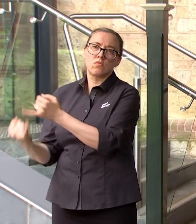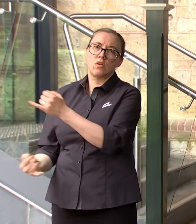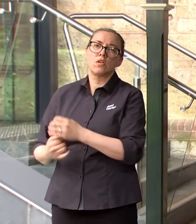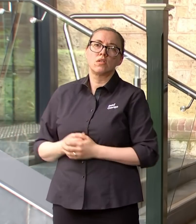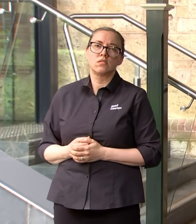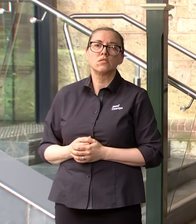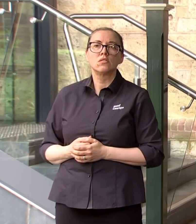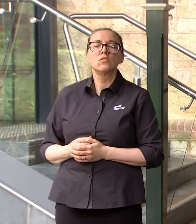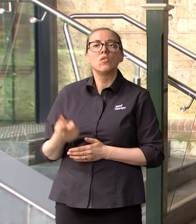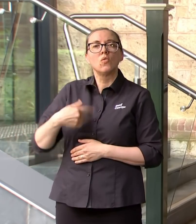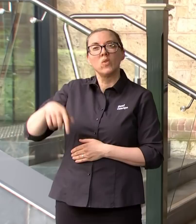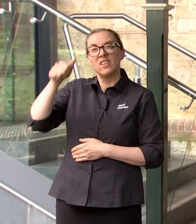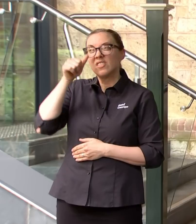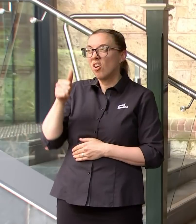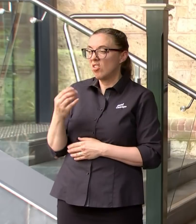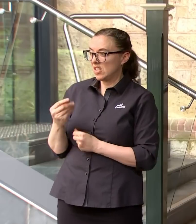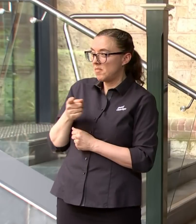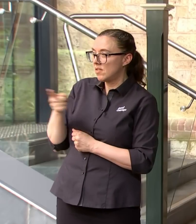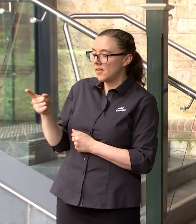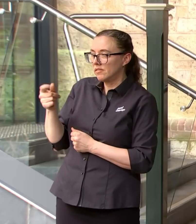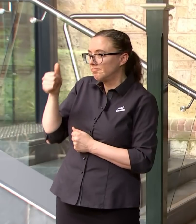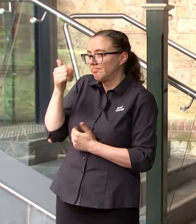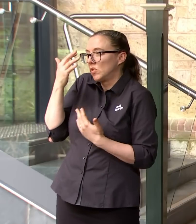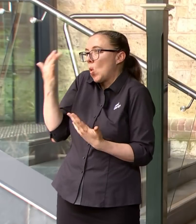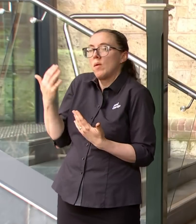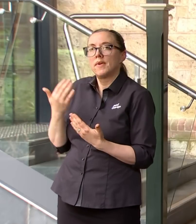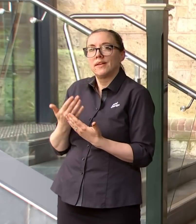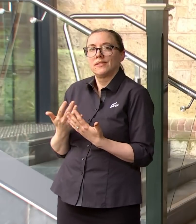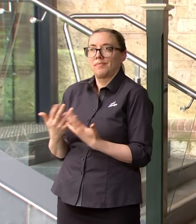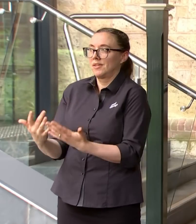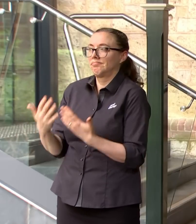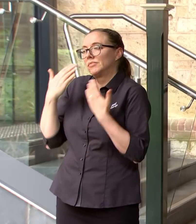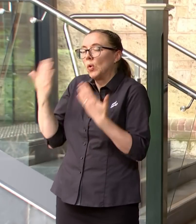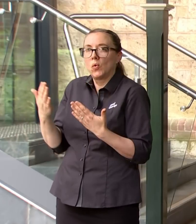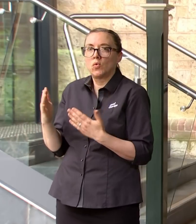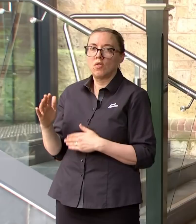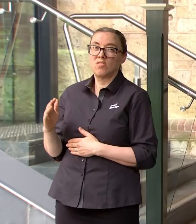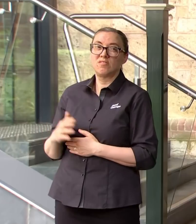under ascertainment in those jurisdictions I just don't believe that's occurring in South Australia at the moment.